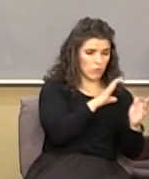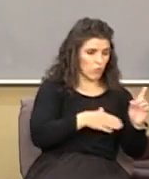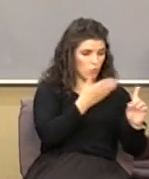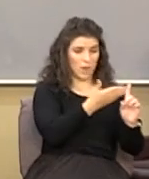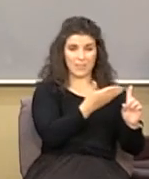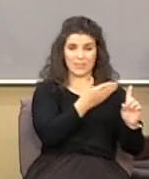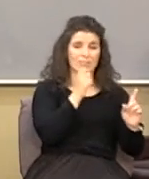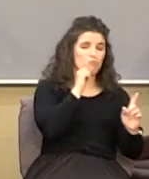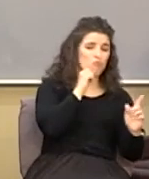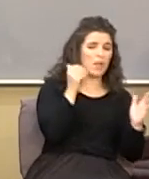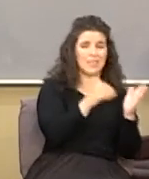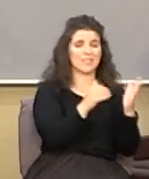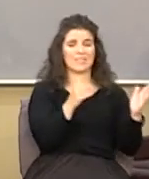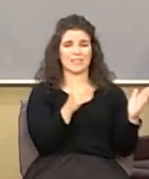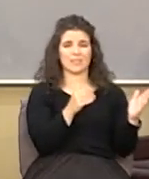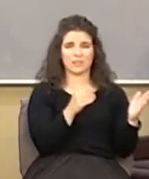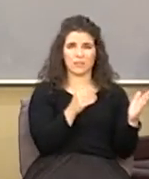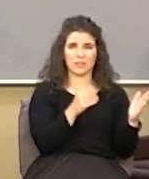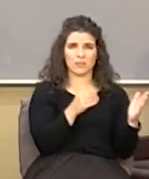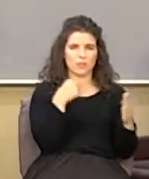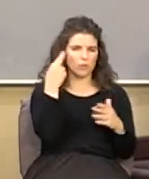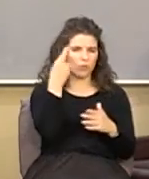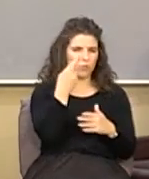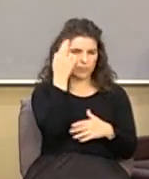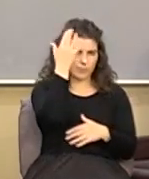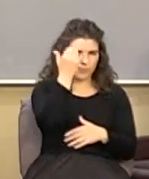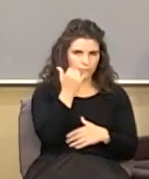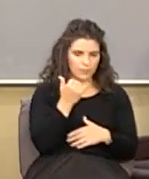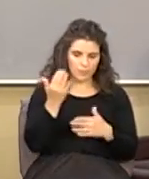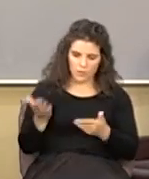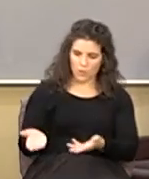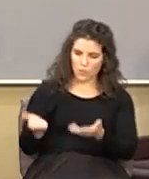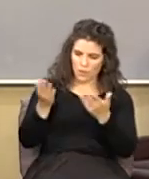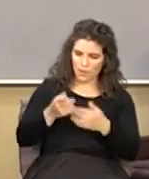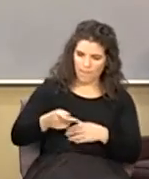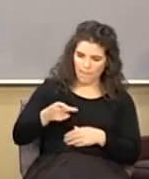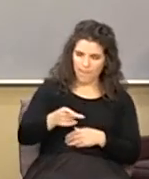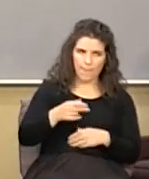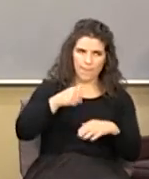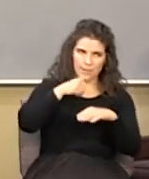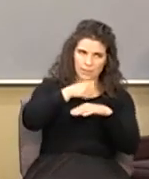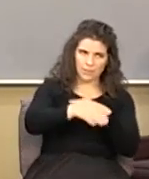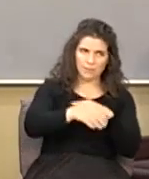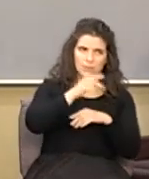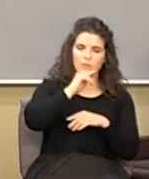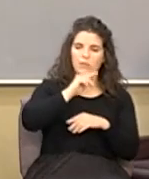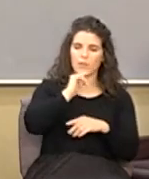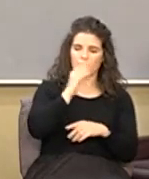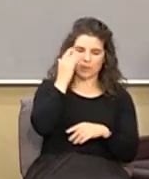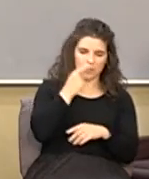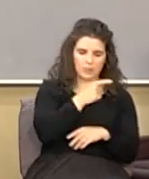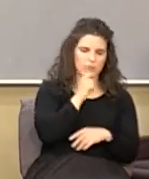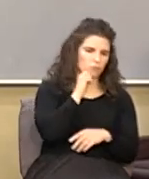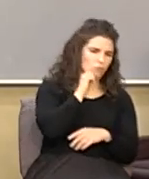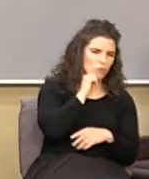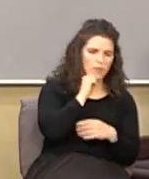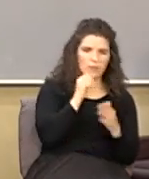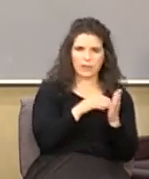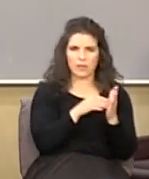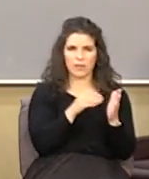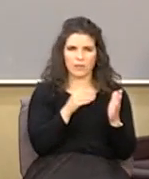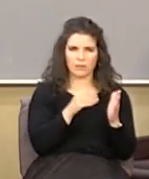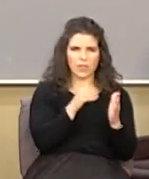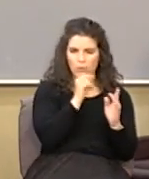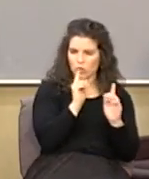you go well they say the reason that they had to raise up the apostle Paul and send him to the Gentiles because these racist apostles wouldn't